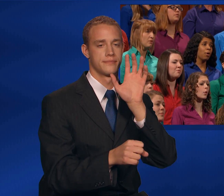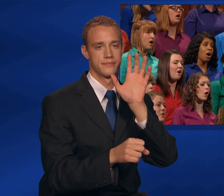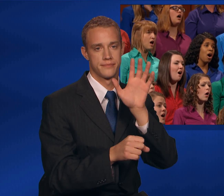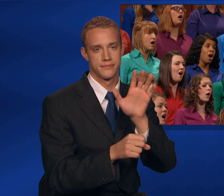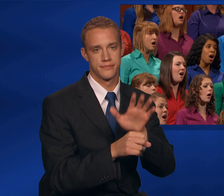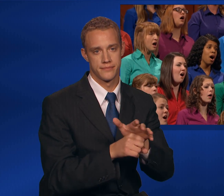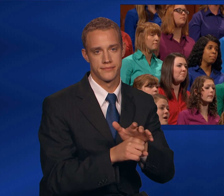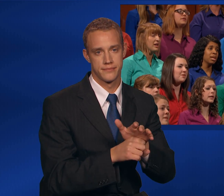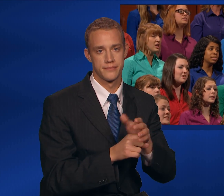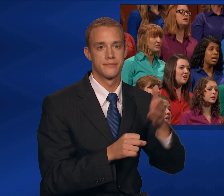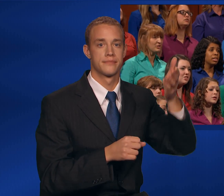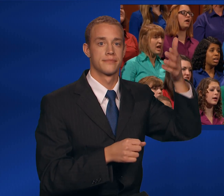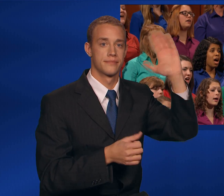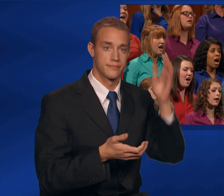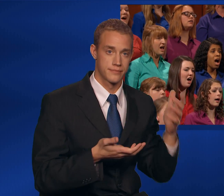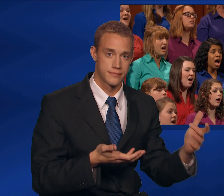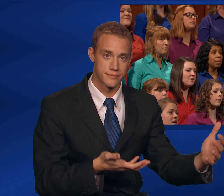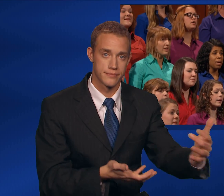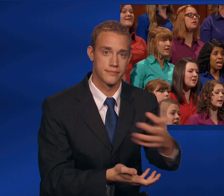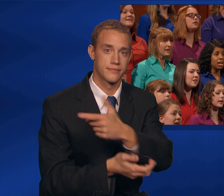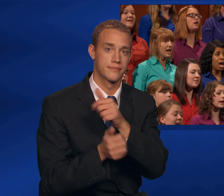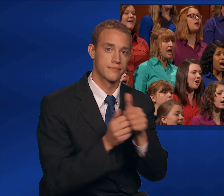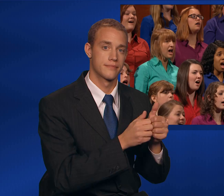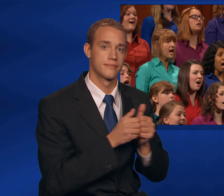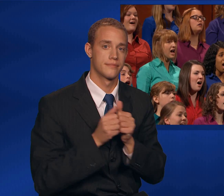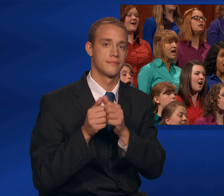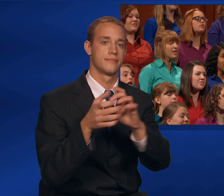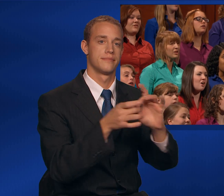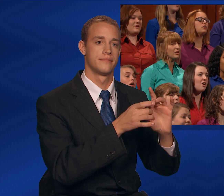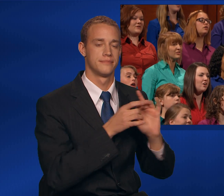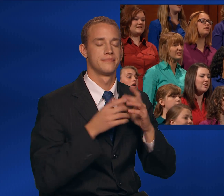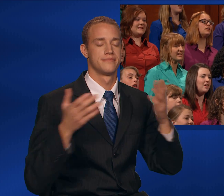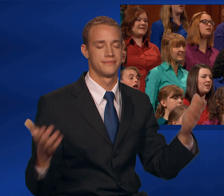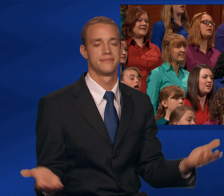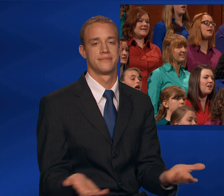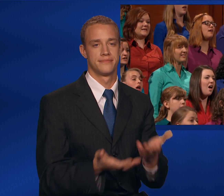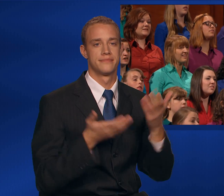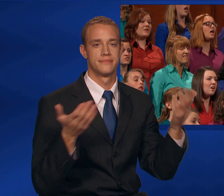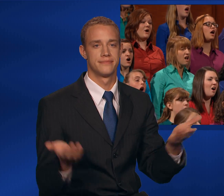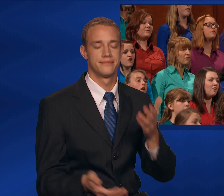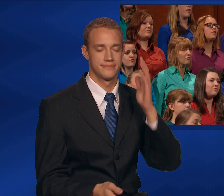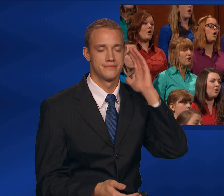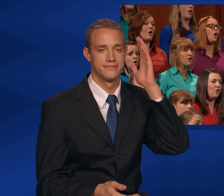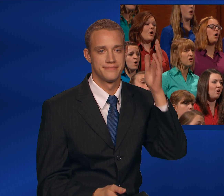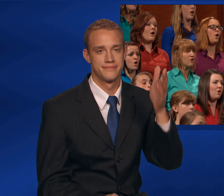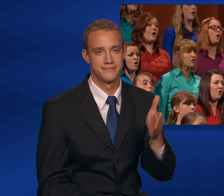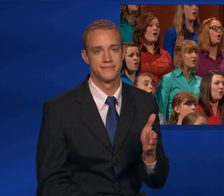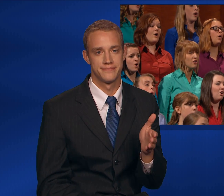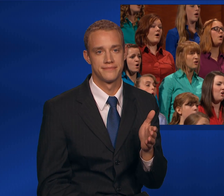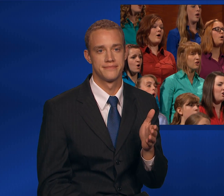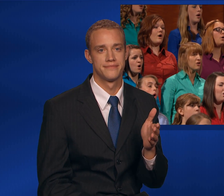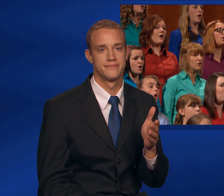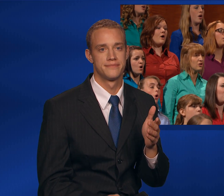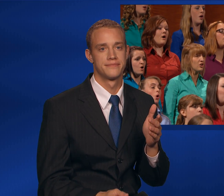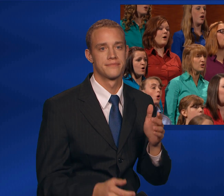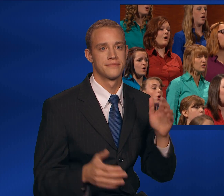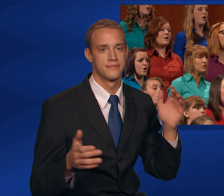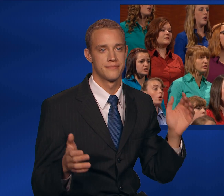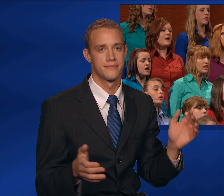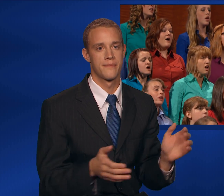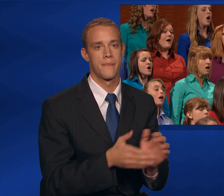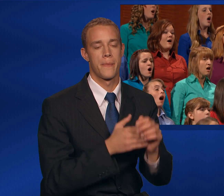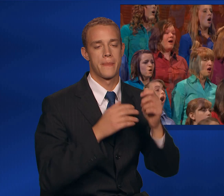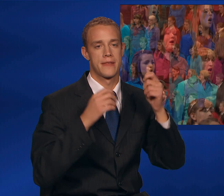the promise shall be gathered in the fold.